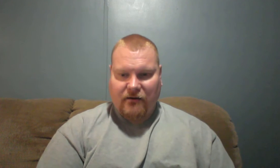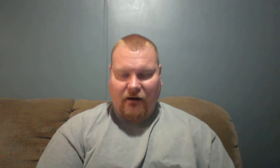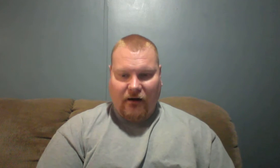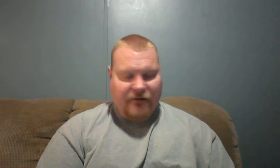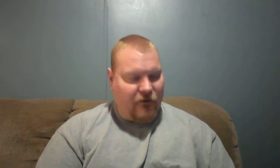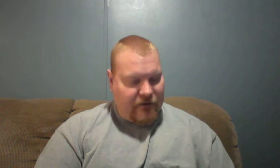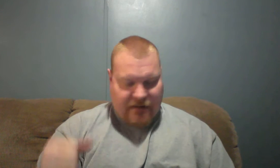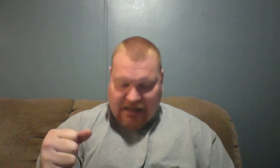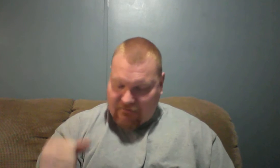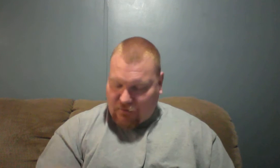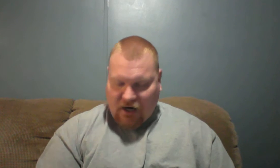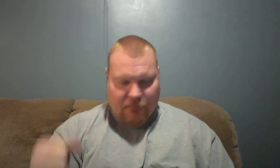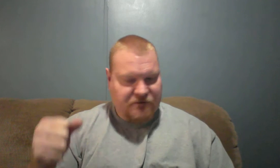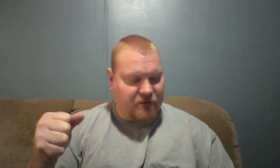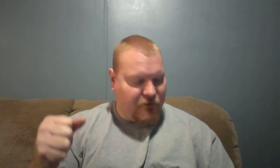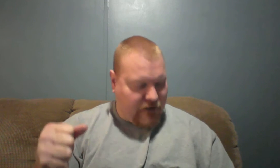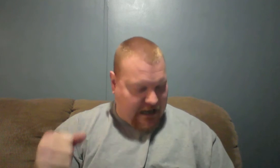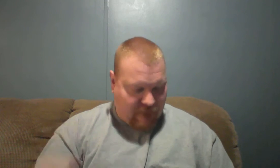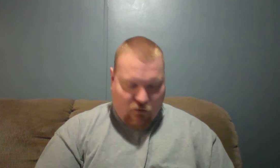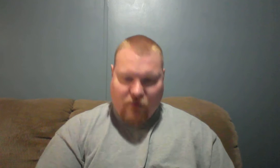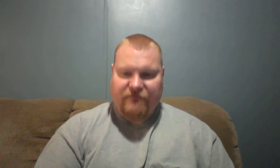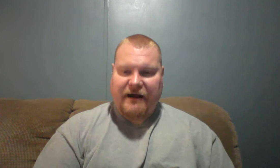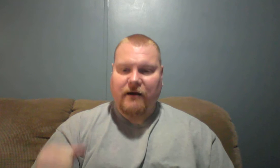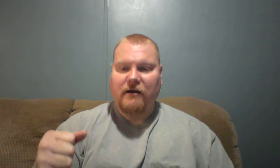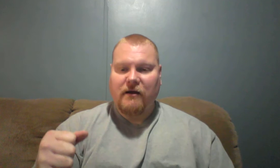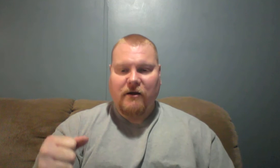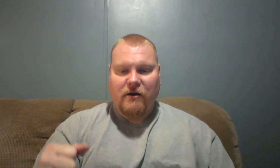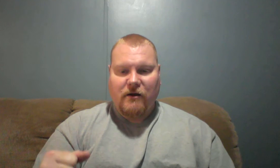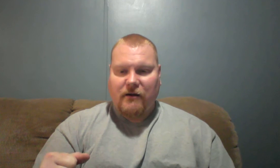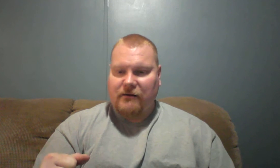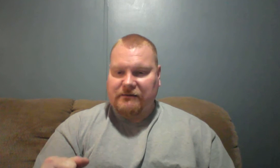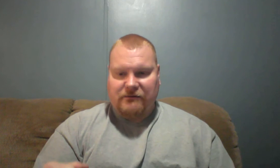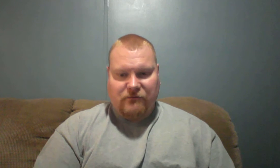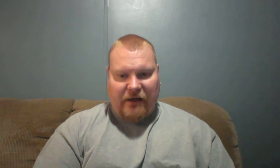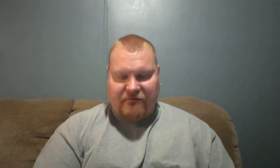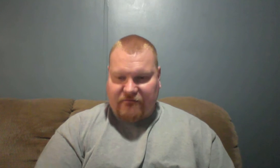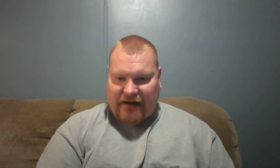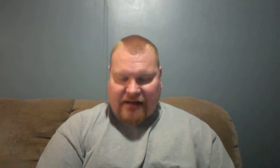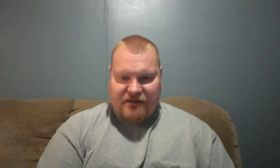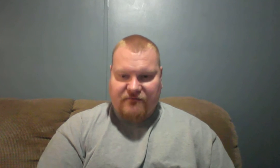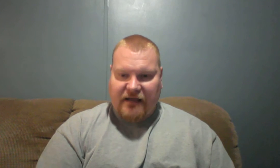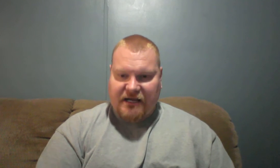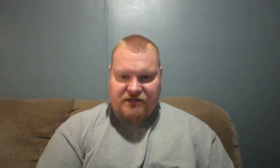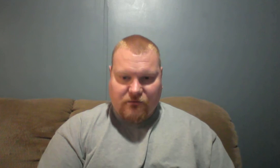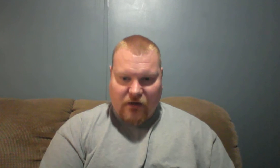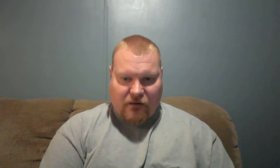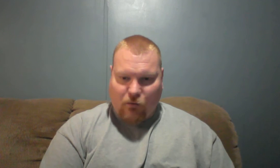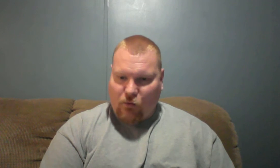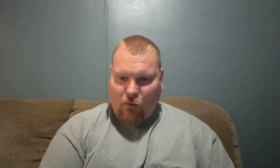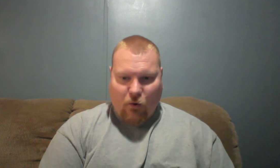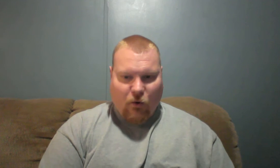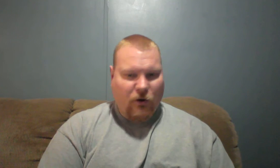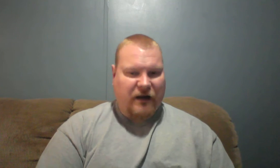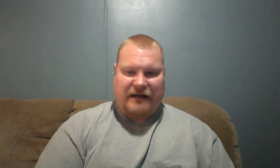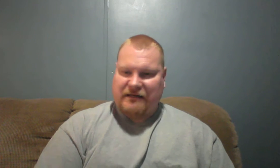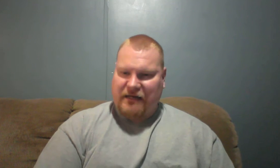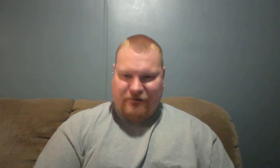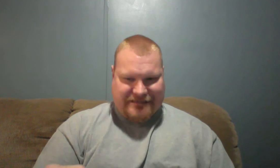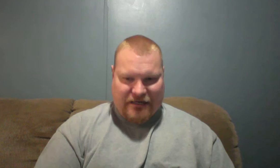Although we may have problems, maybe we have warfare, we have to fight in this flesh and war and, you know, deal with